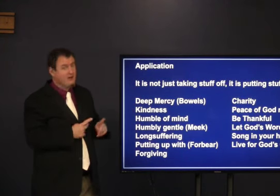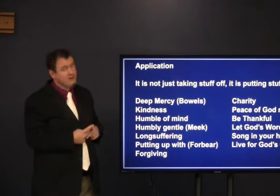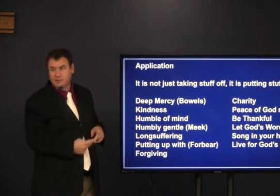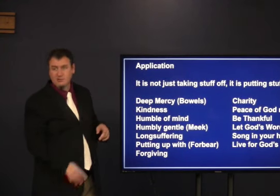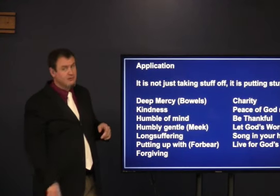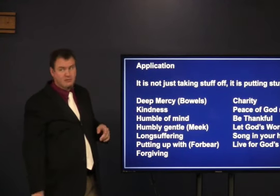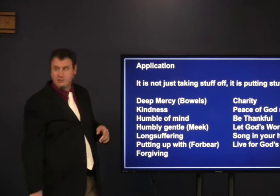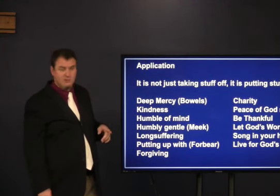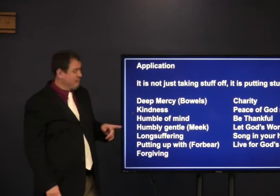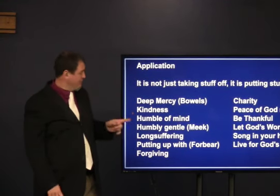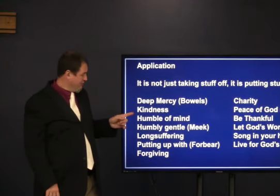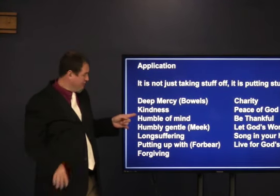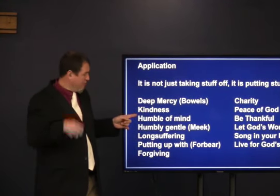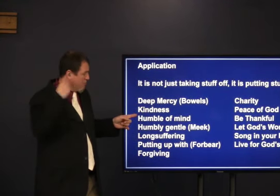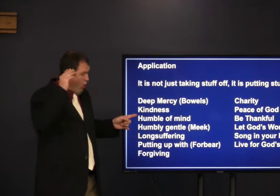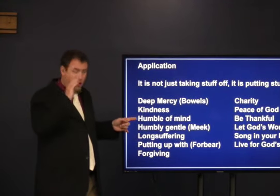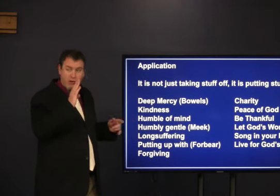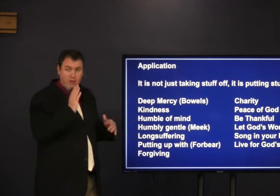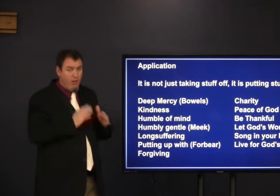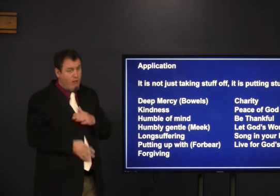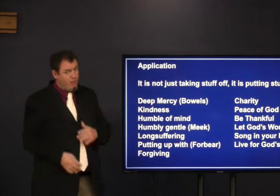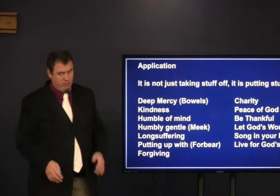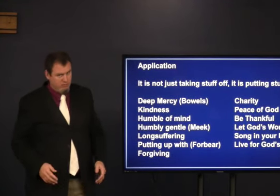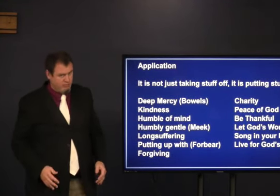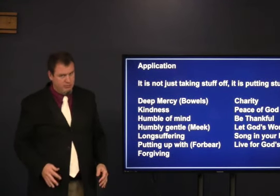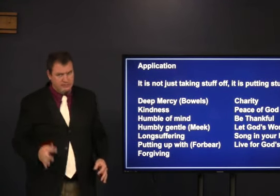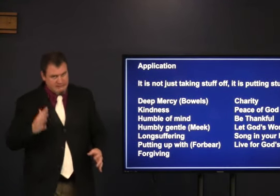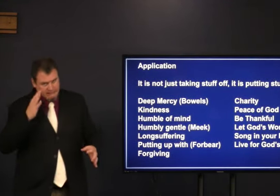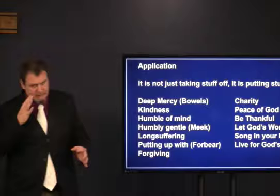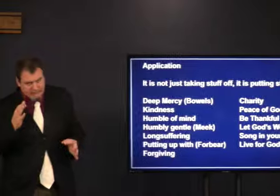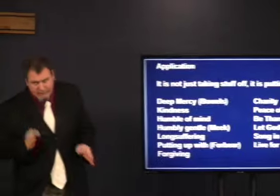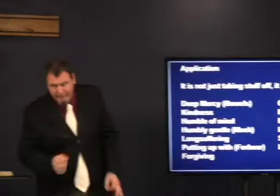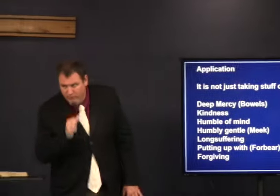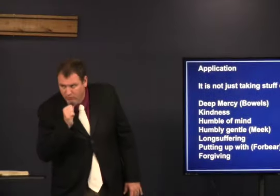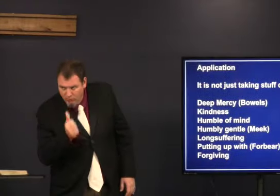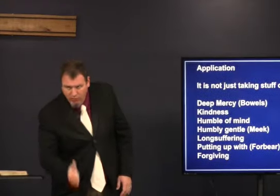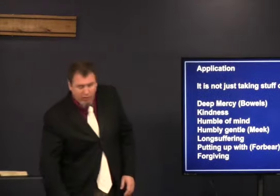kindness I don't have humility